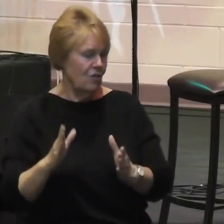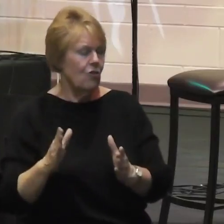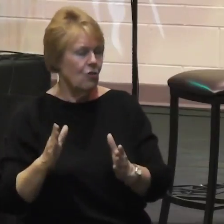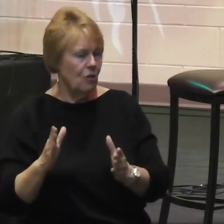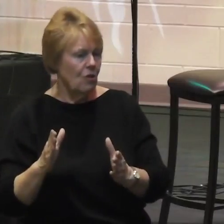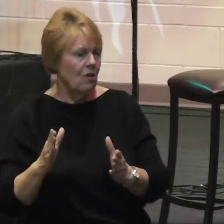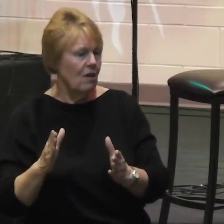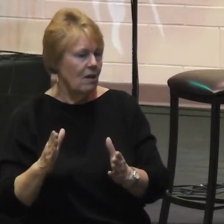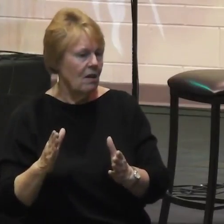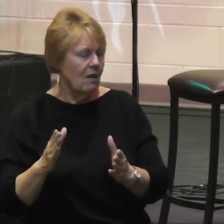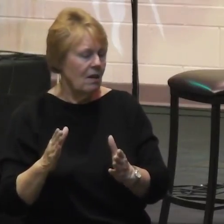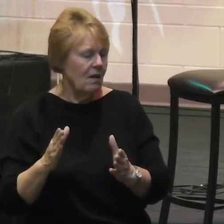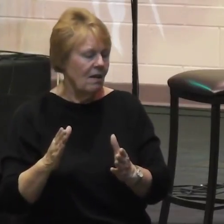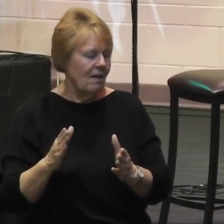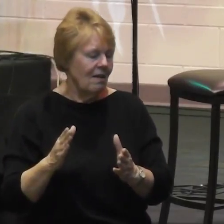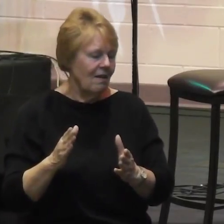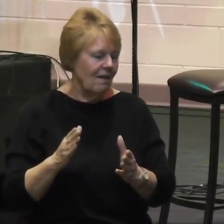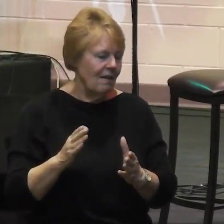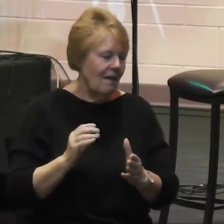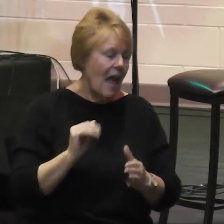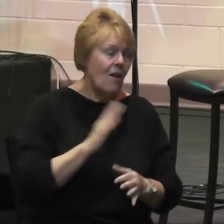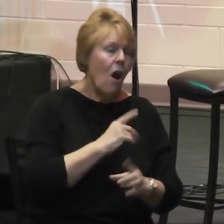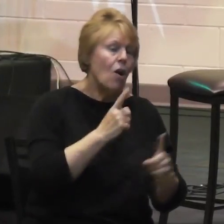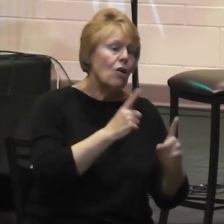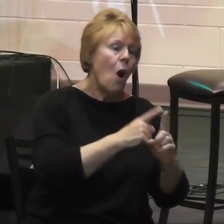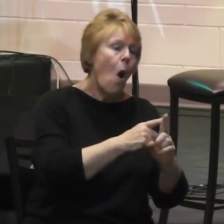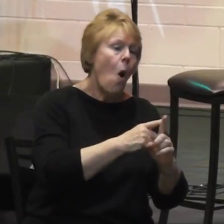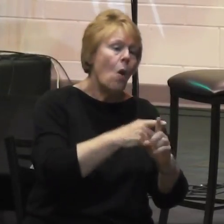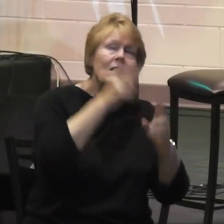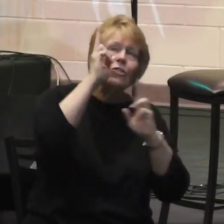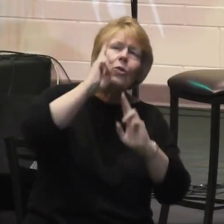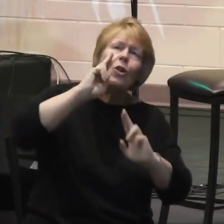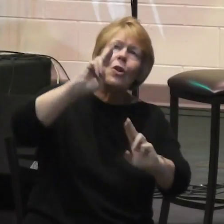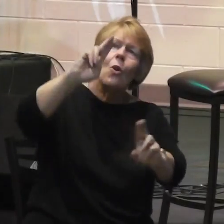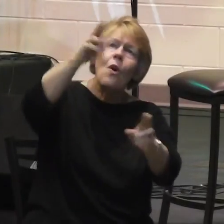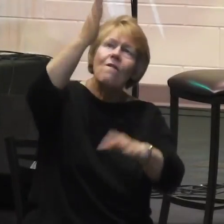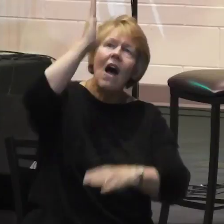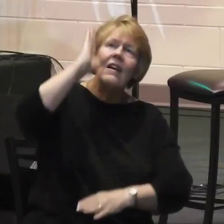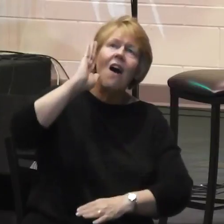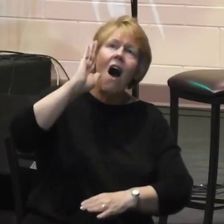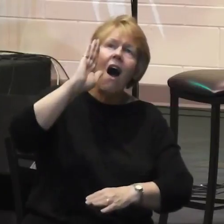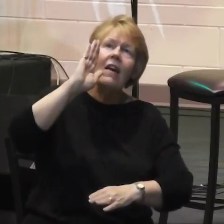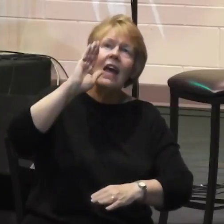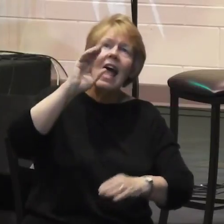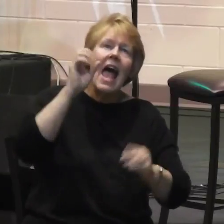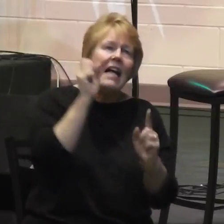is to glorify God and to extend his kingdom.